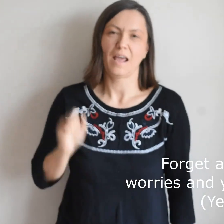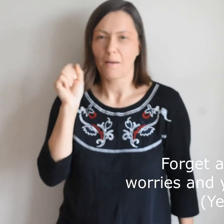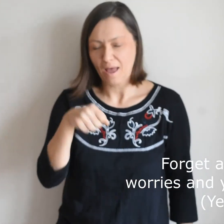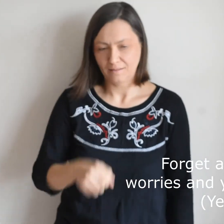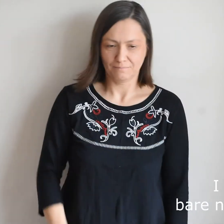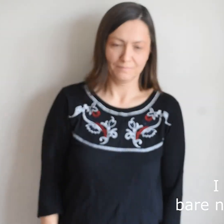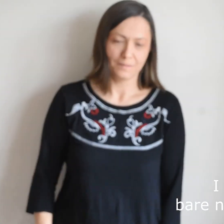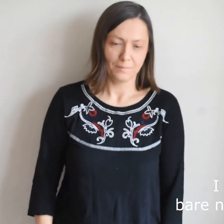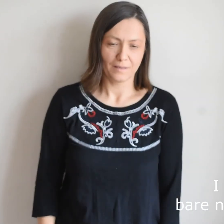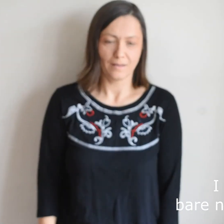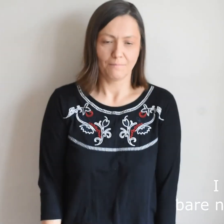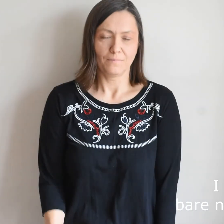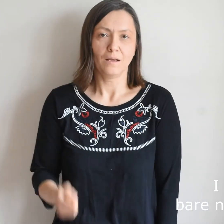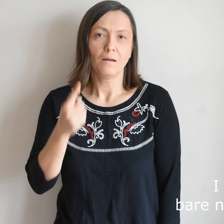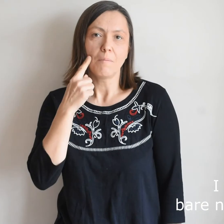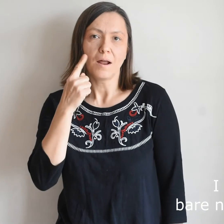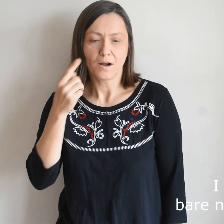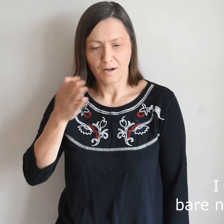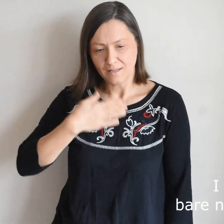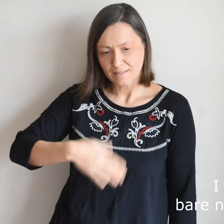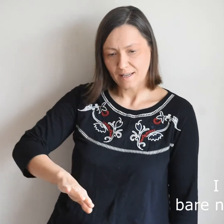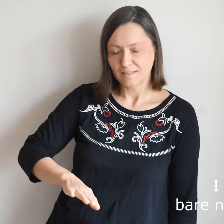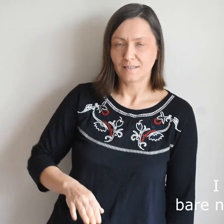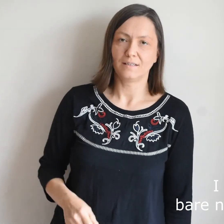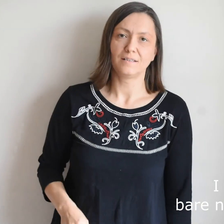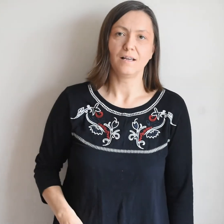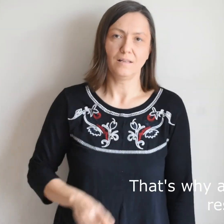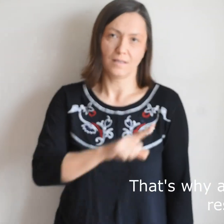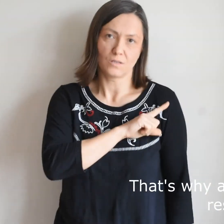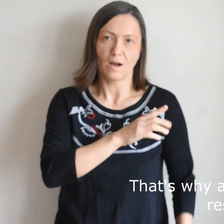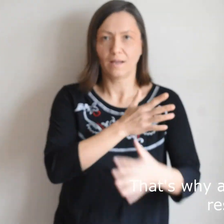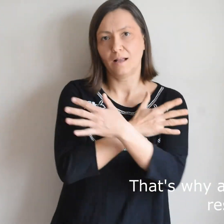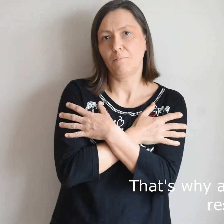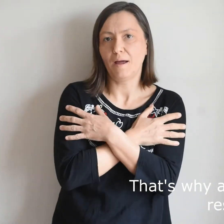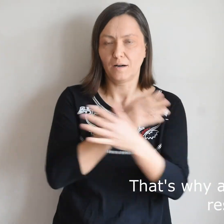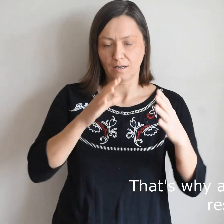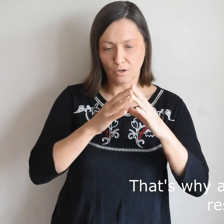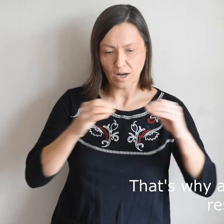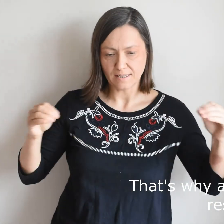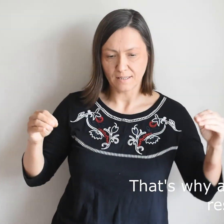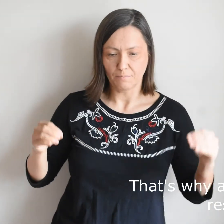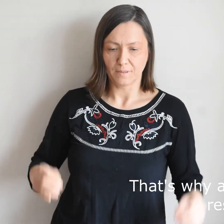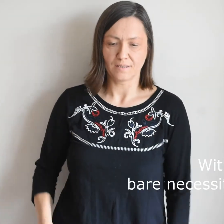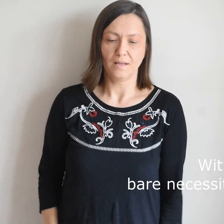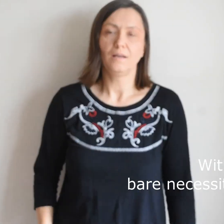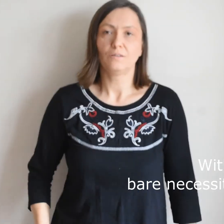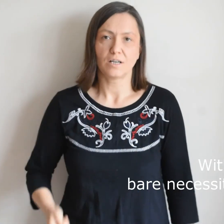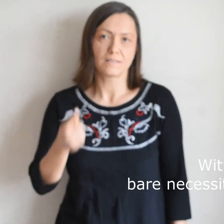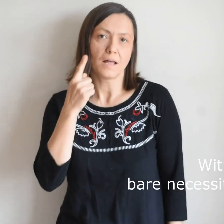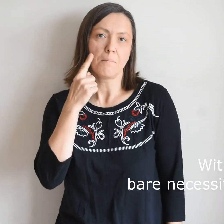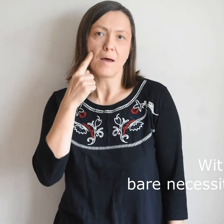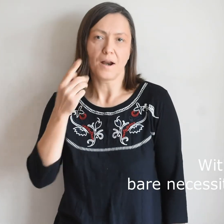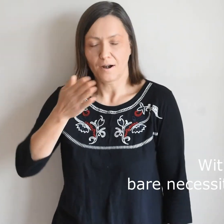need a Bare necessities That's why a Bare necessities With just a Bare